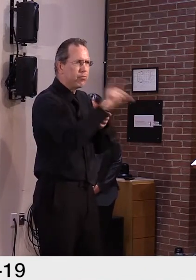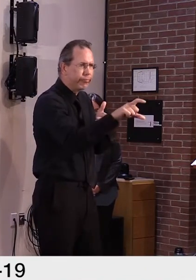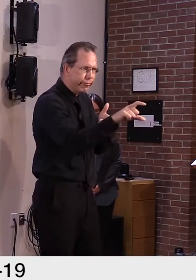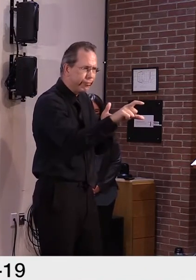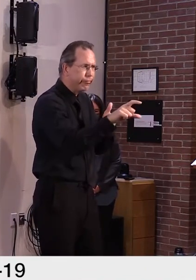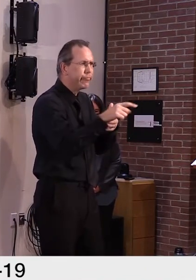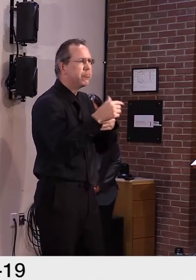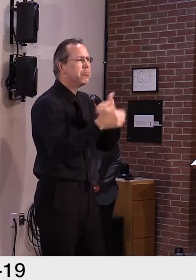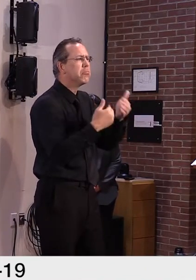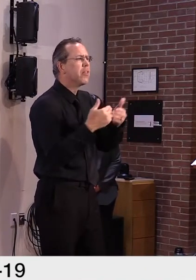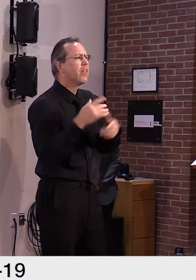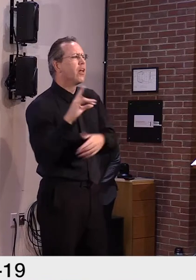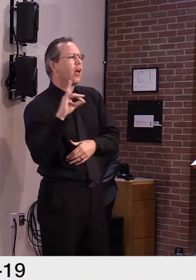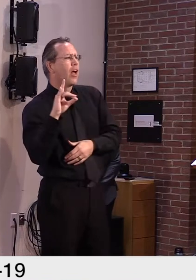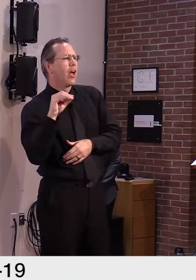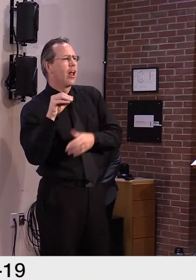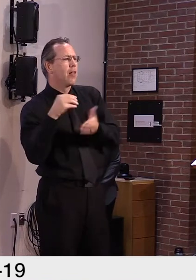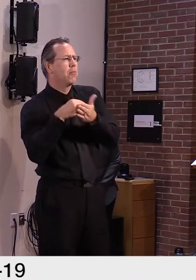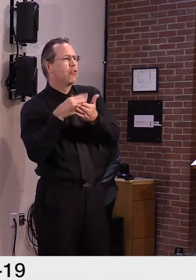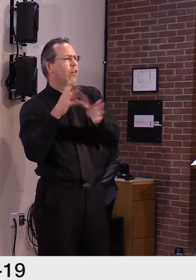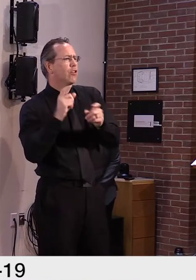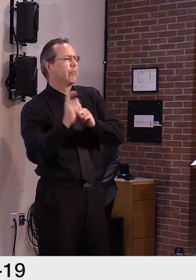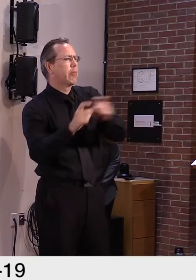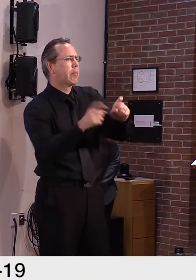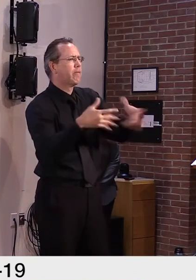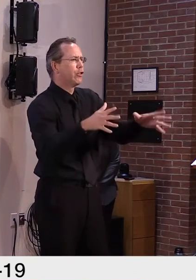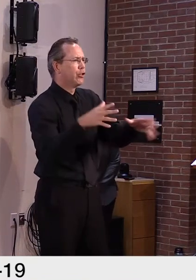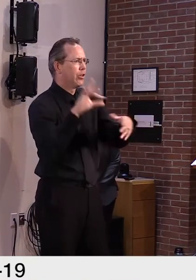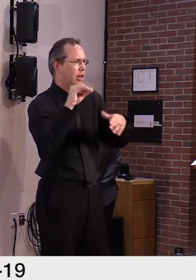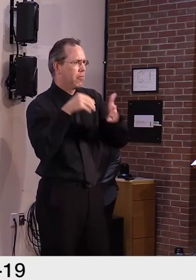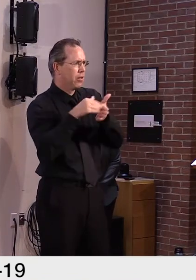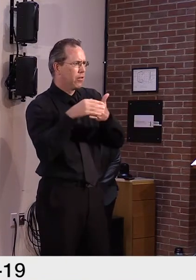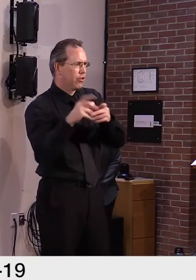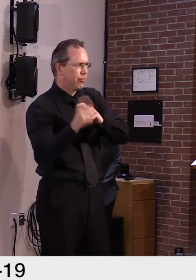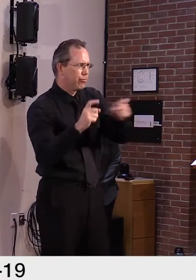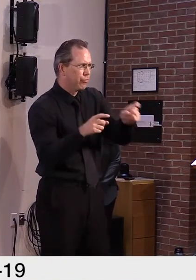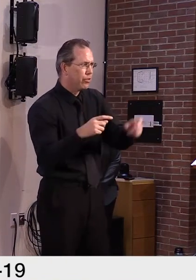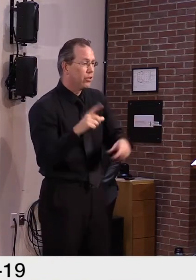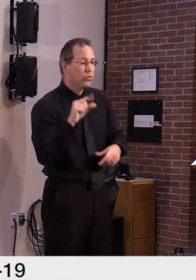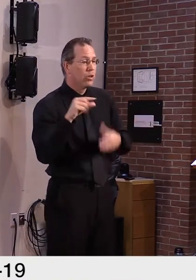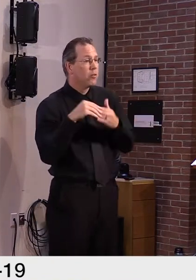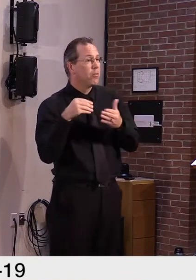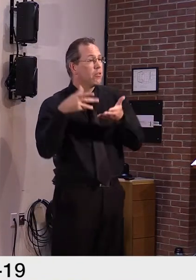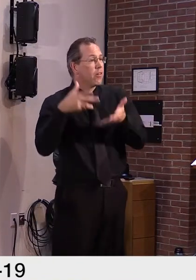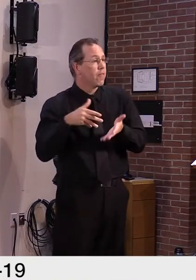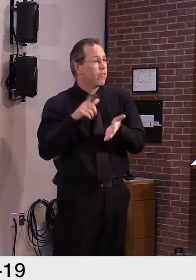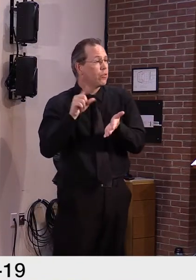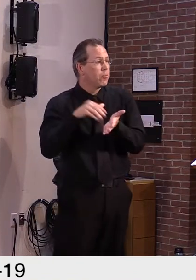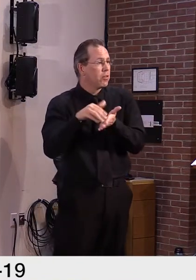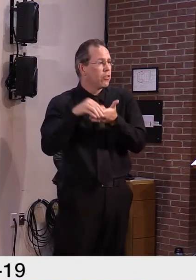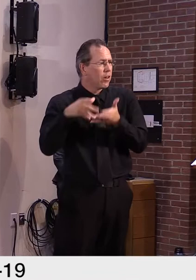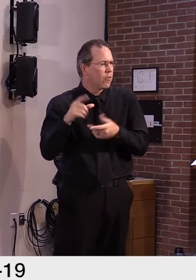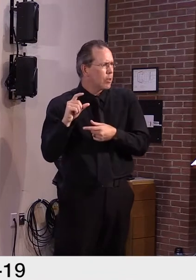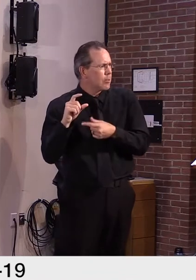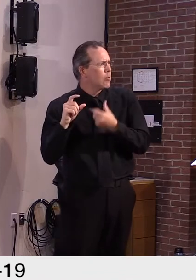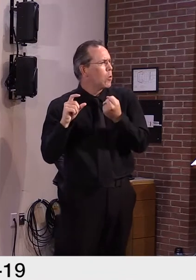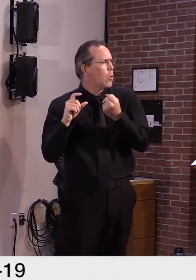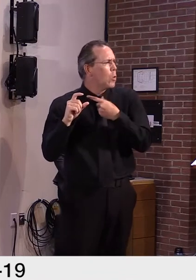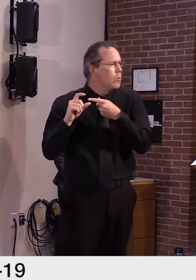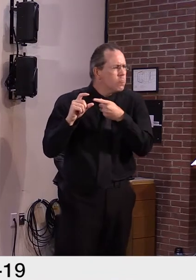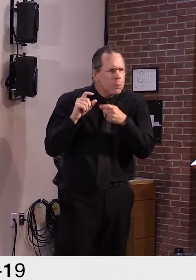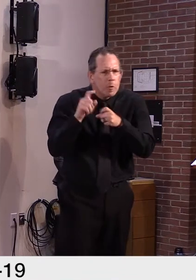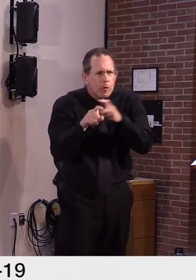20 of which we had to go back and ask additional questions. As you know, these are pretty complicated formulas for